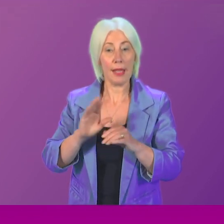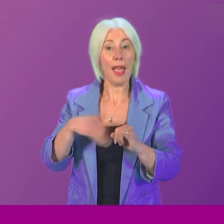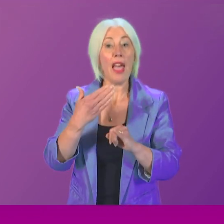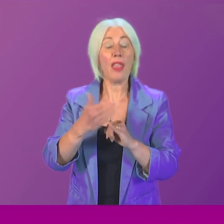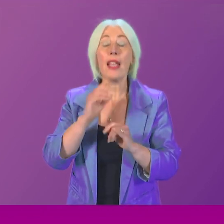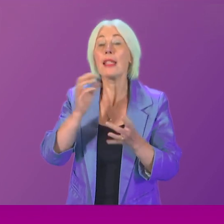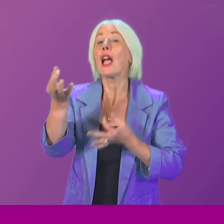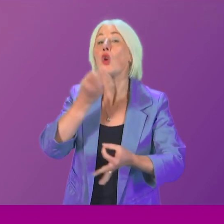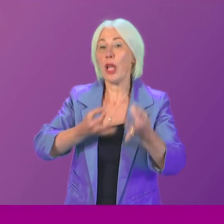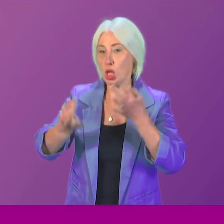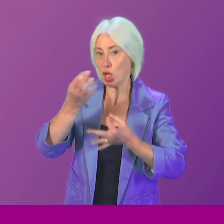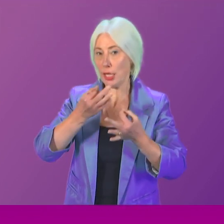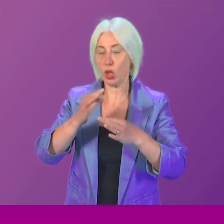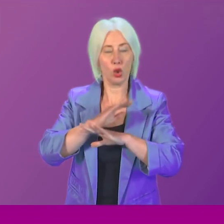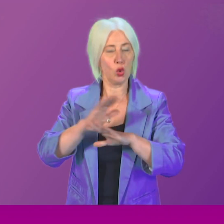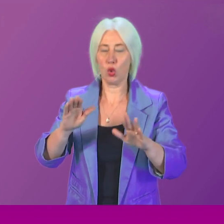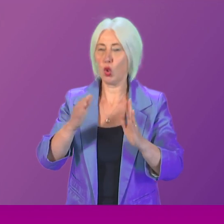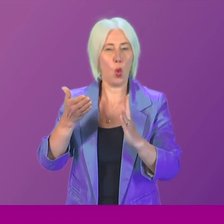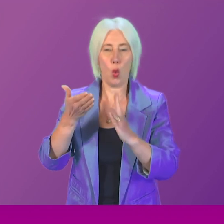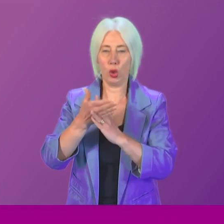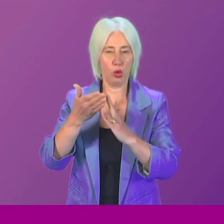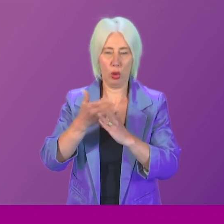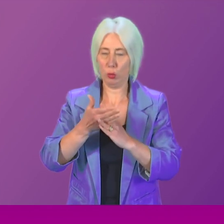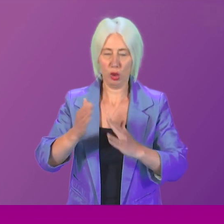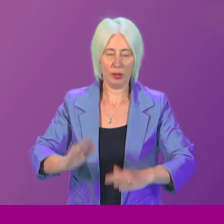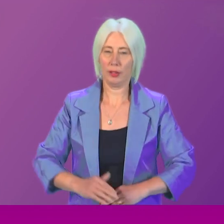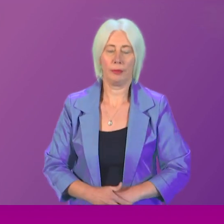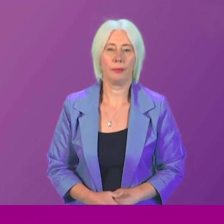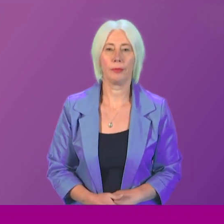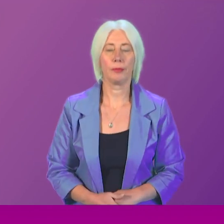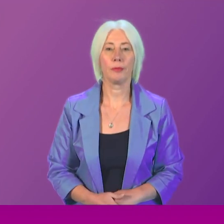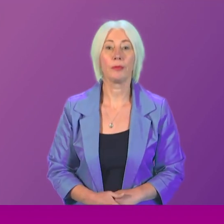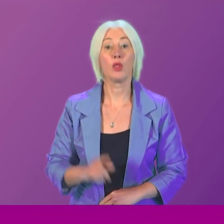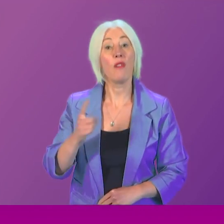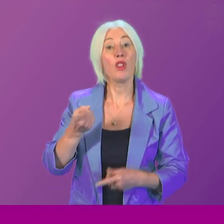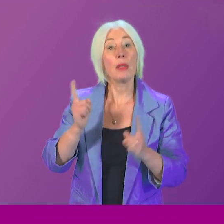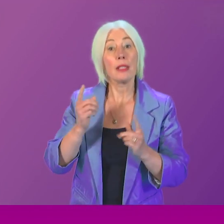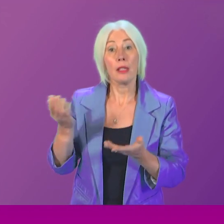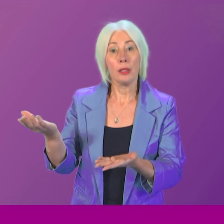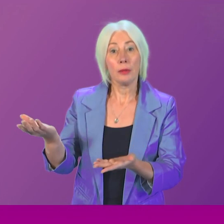end of her statement, and so there should be no interventions or interruptions. First Minister.